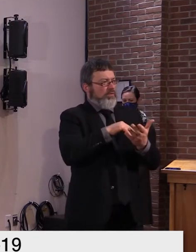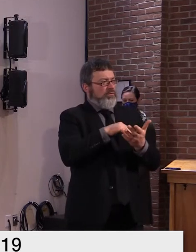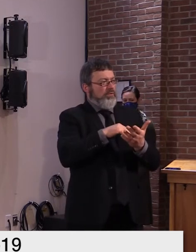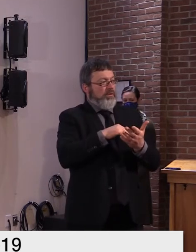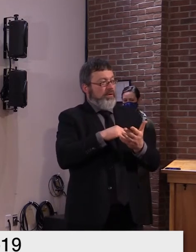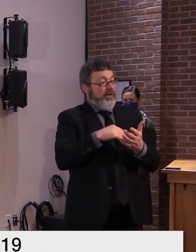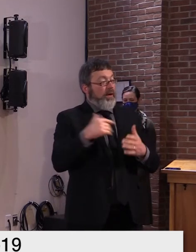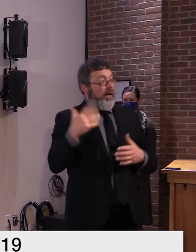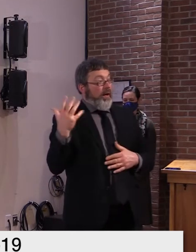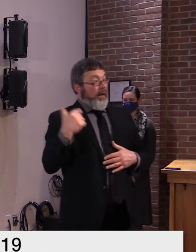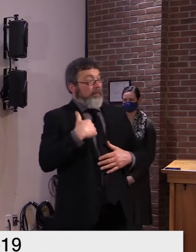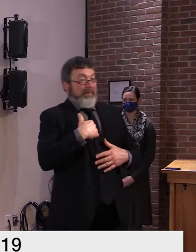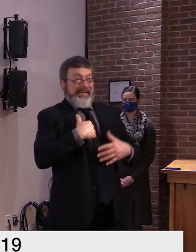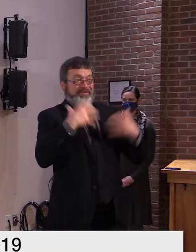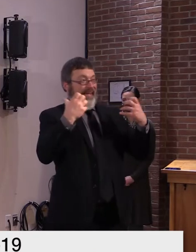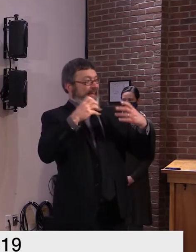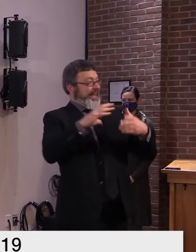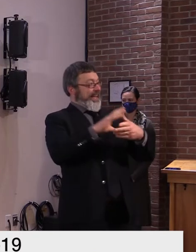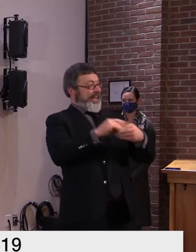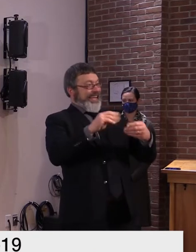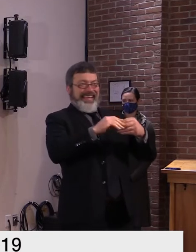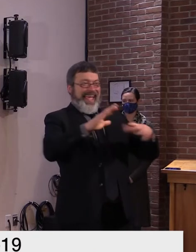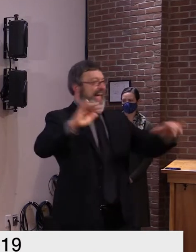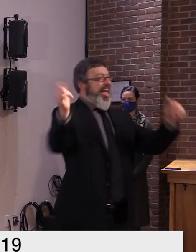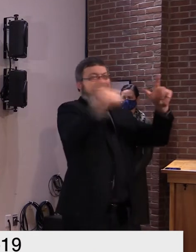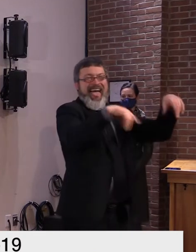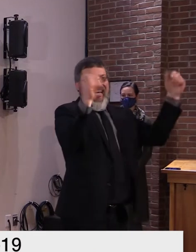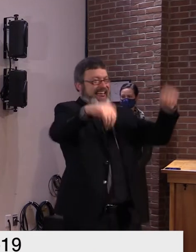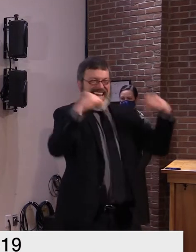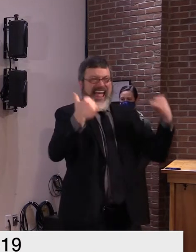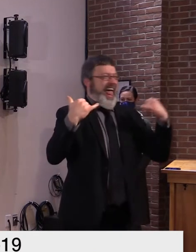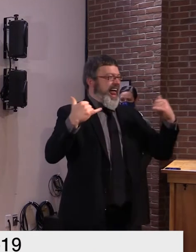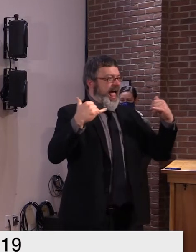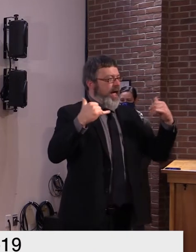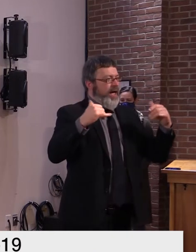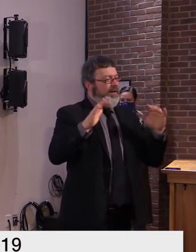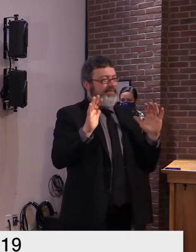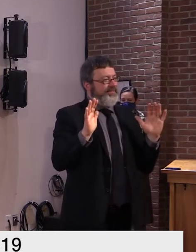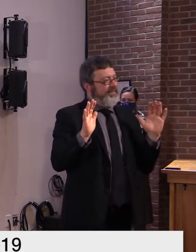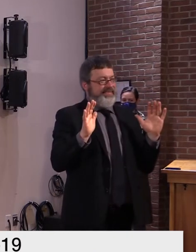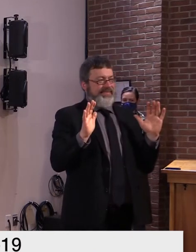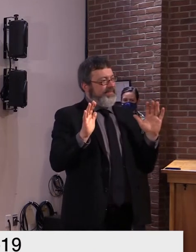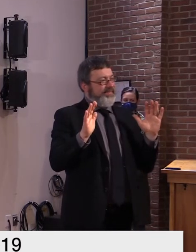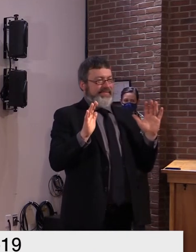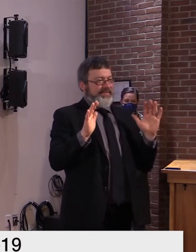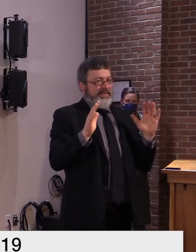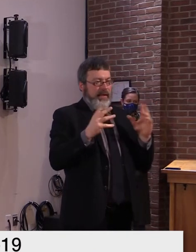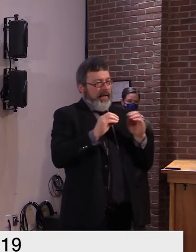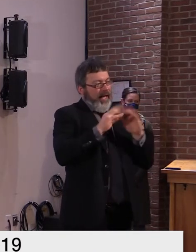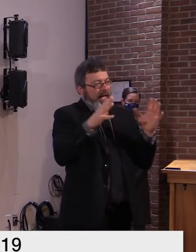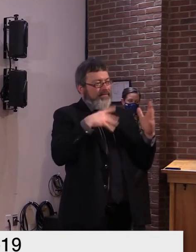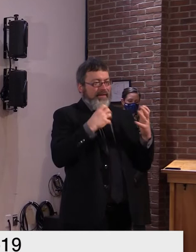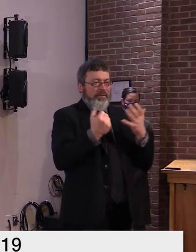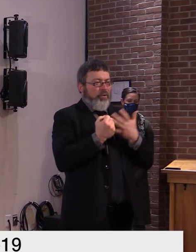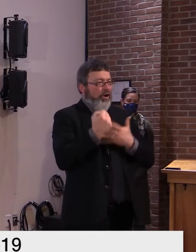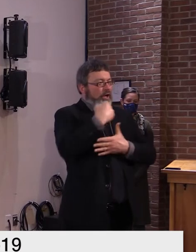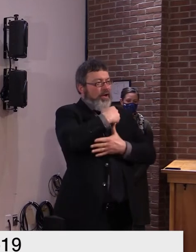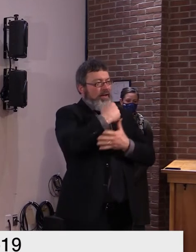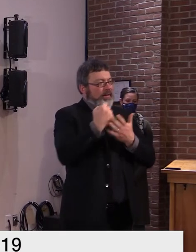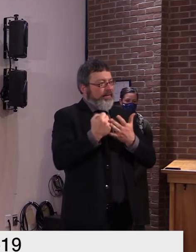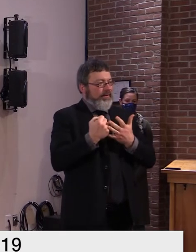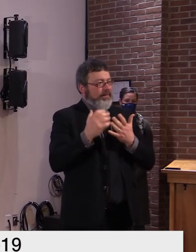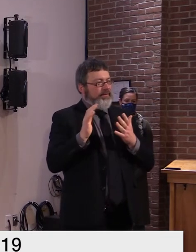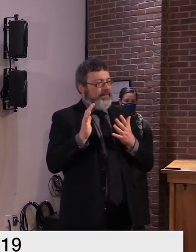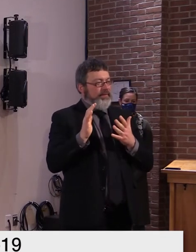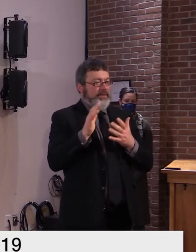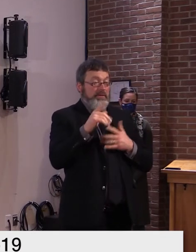a state would be as critical information to them obviously everybody wants to hear from their doctor or